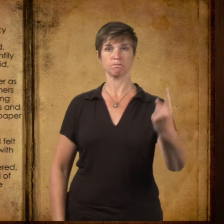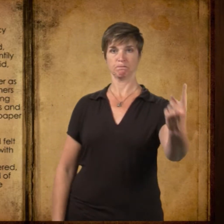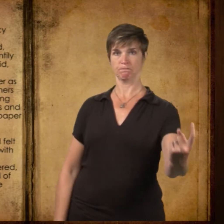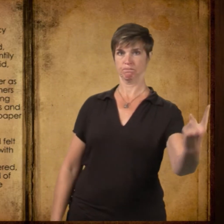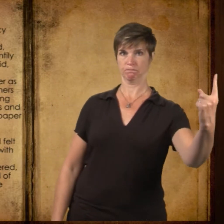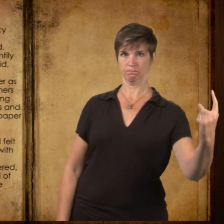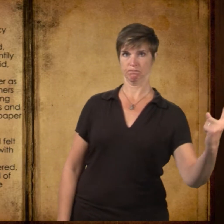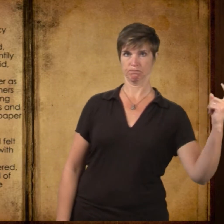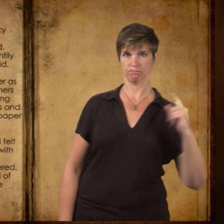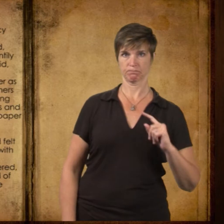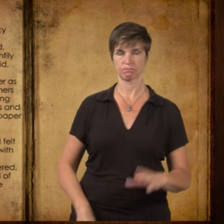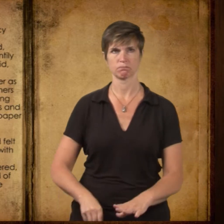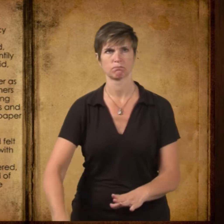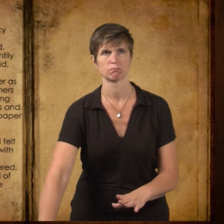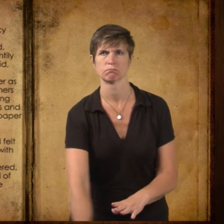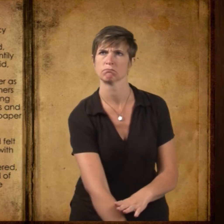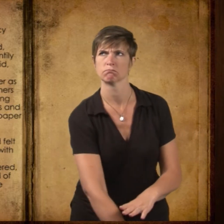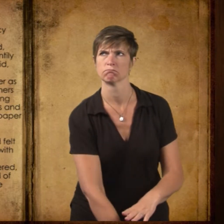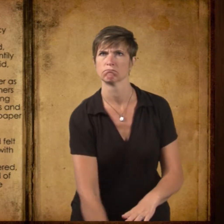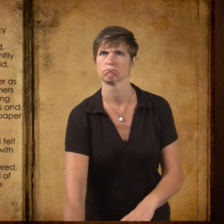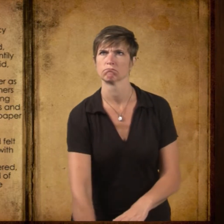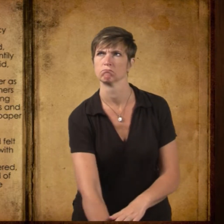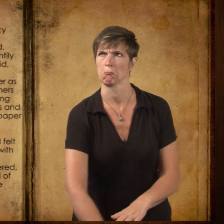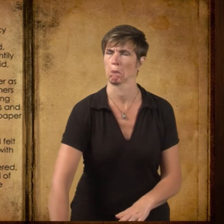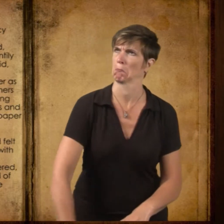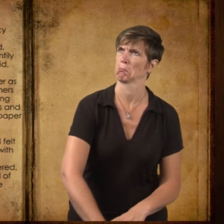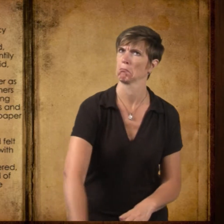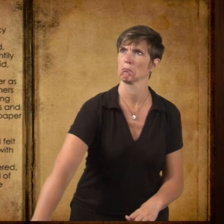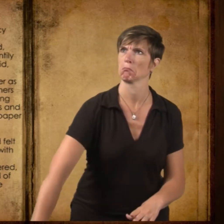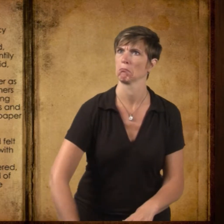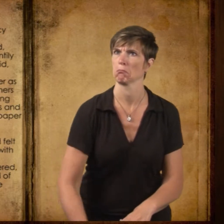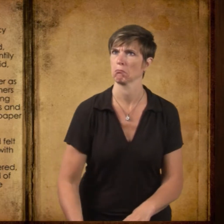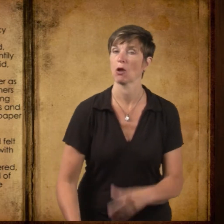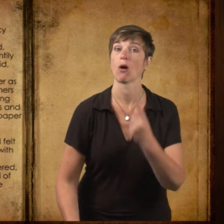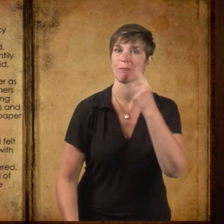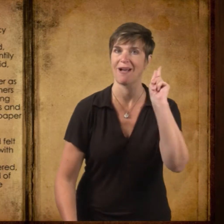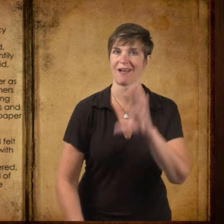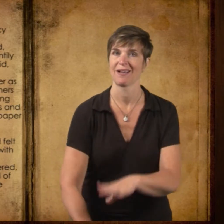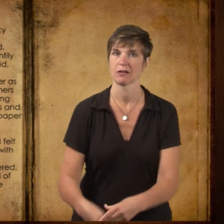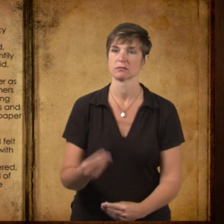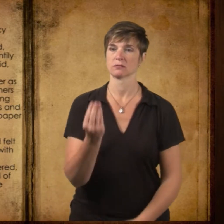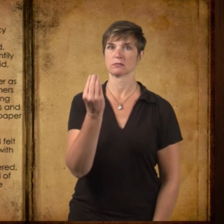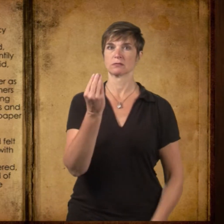Hutchinson reached into the box and felt around, bringing his hand out at last with the slip of paper in it.